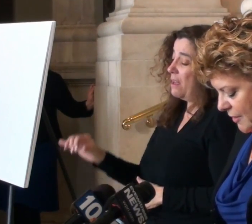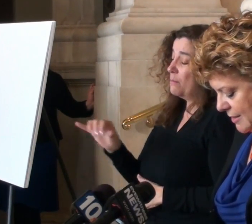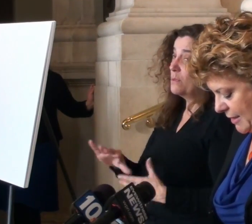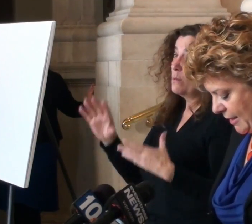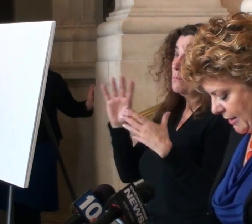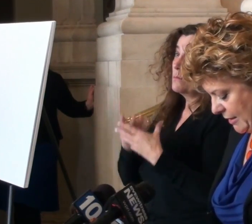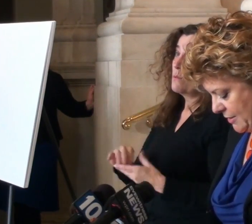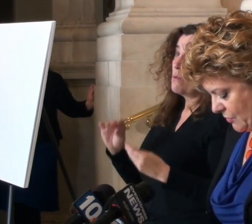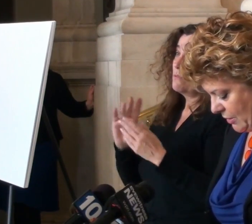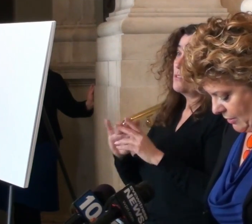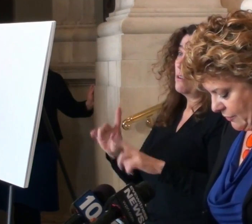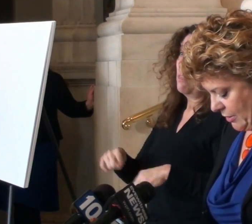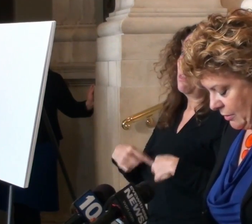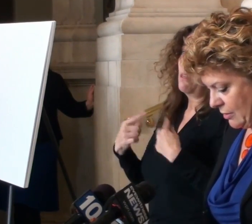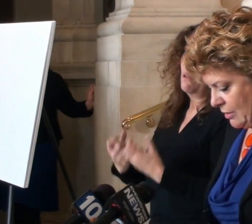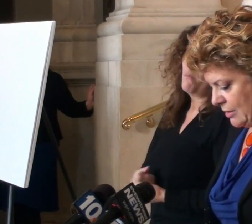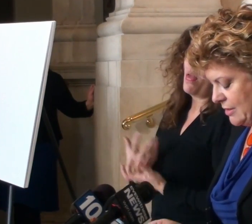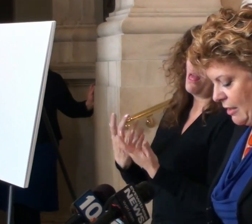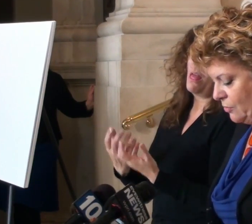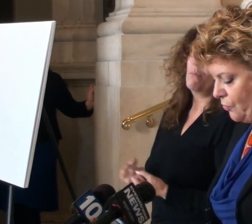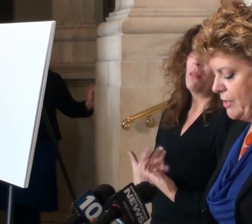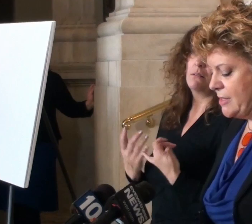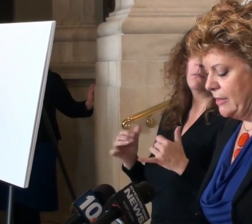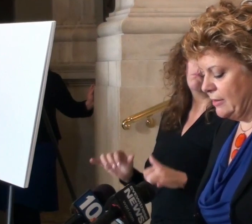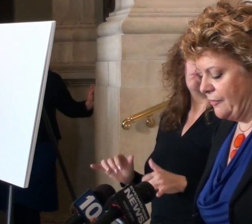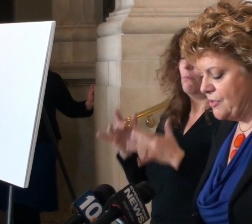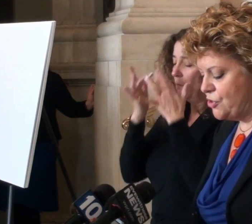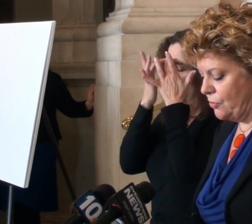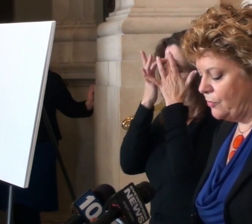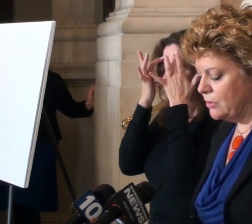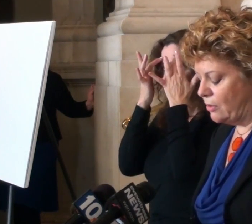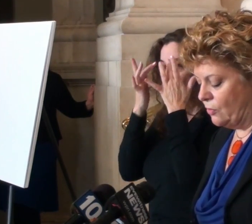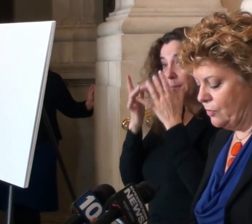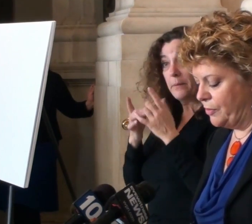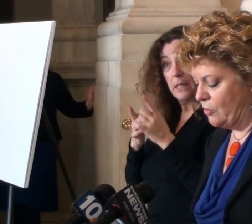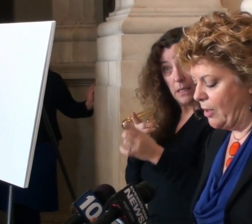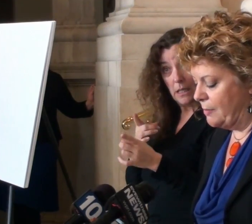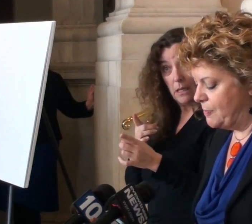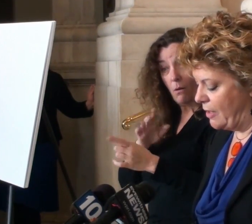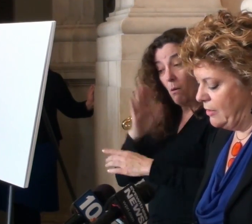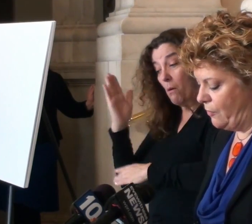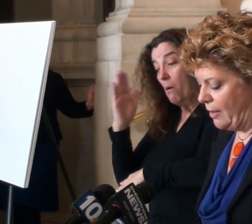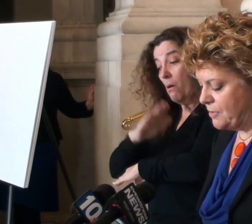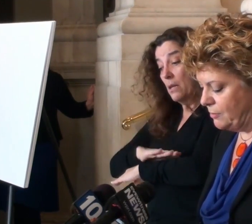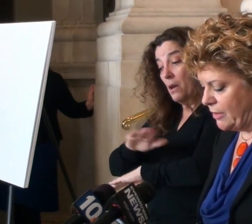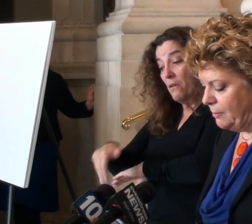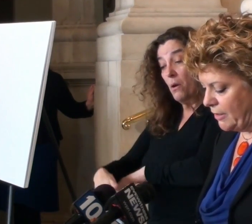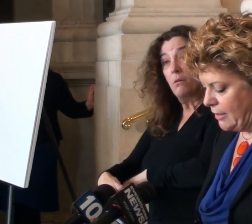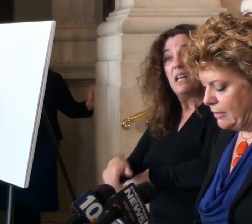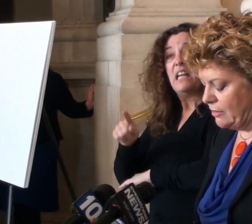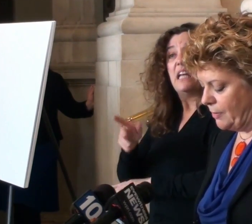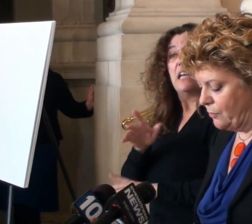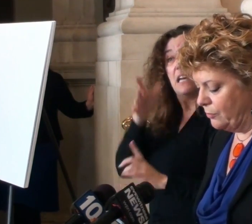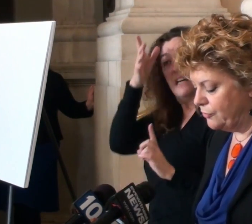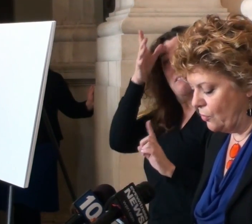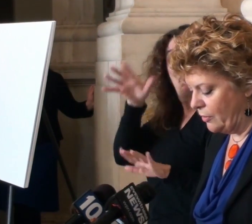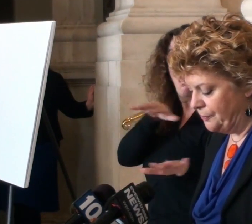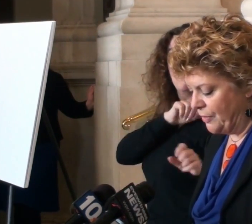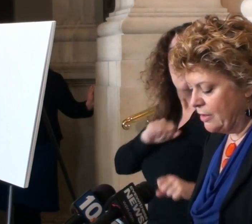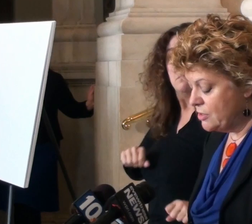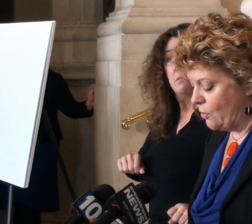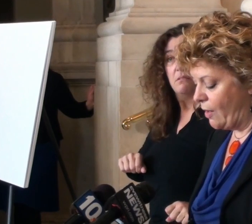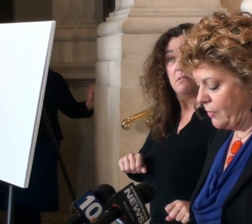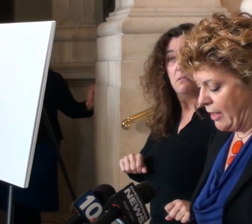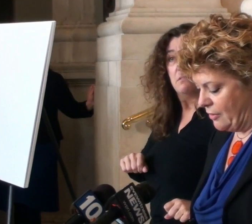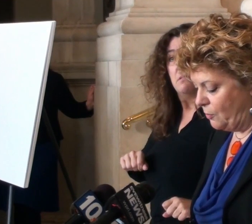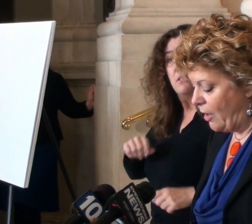Throughout that day and into the evening, Donald Greenslet left his children alone with their mom's body wrapped in a bloody blanket on the bedroom floor